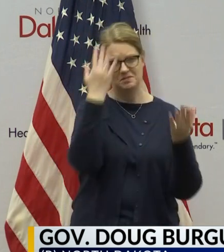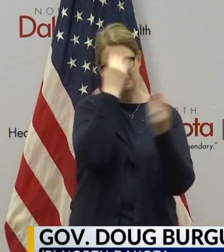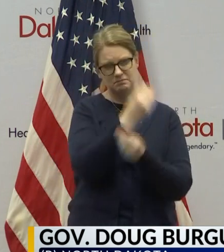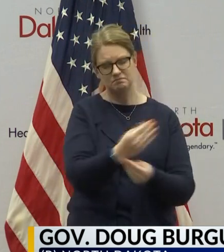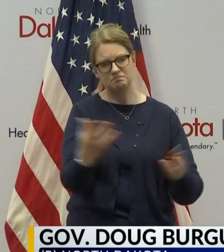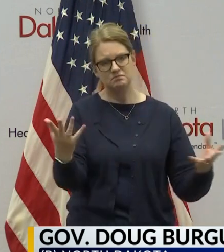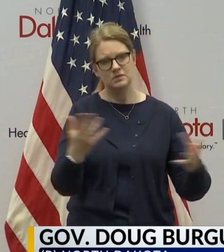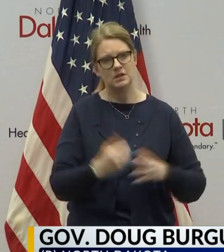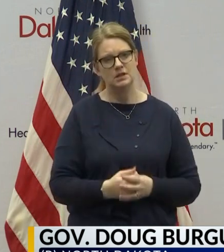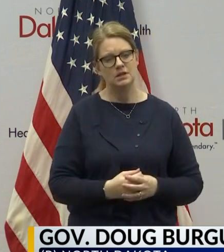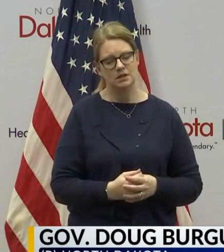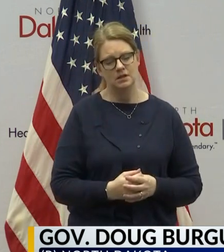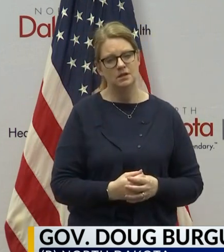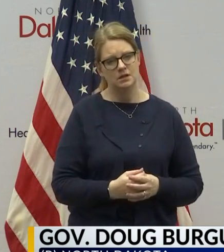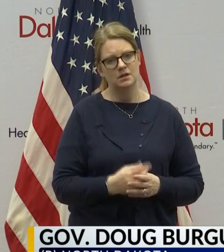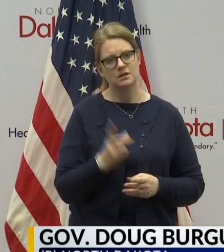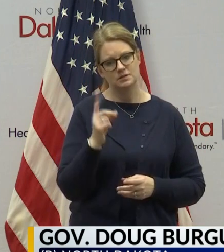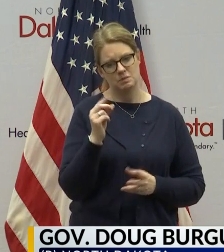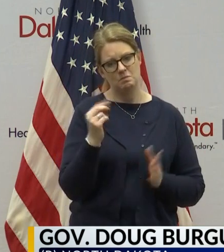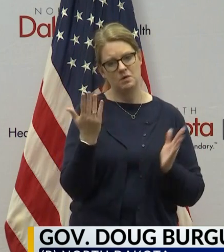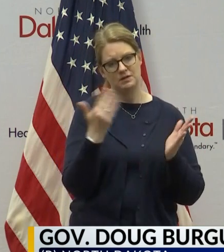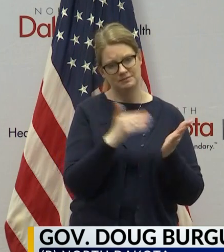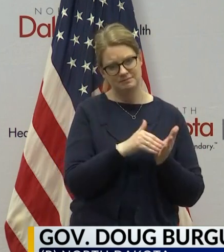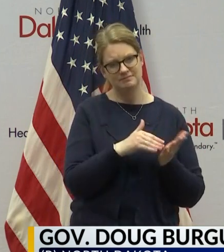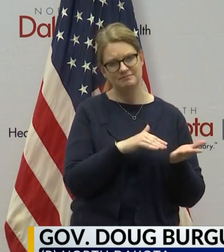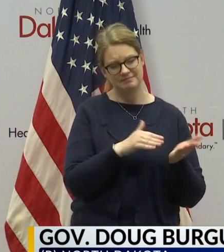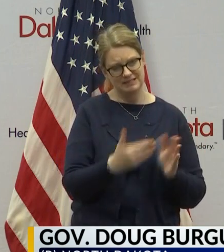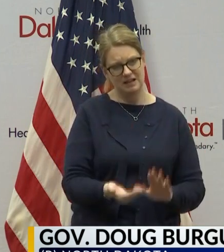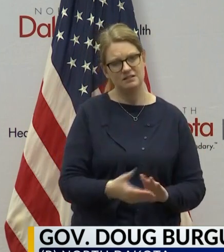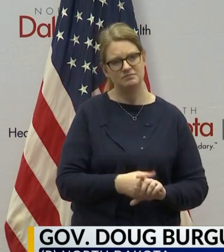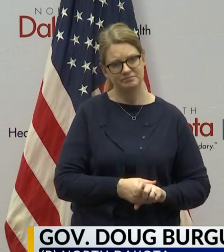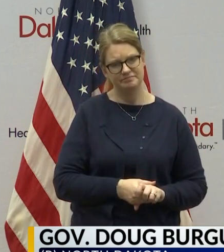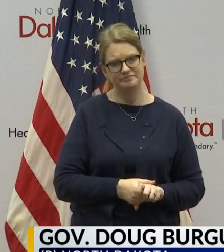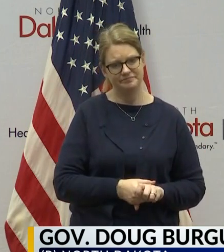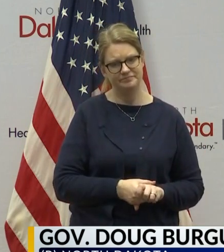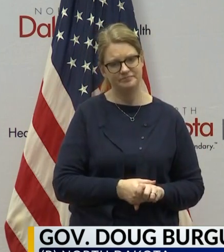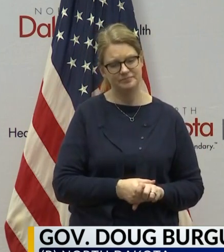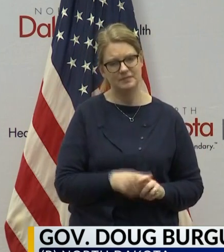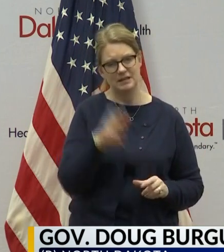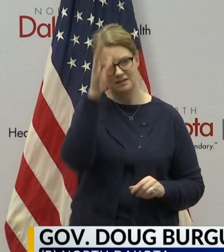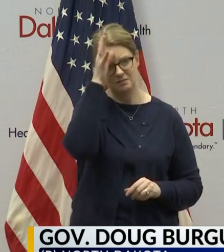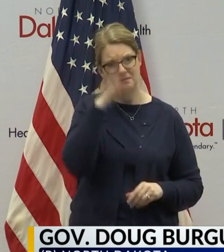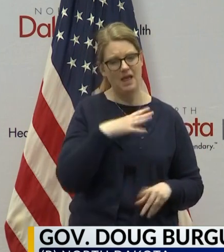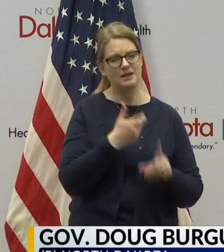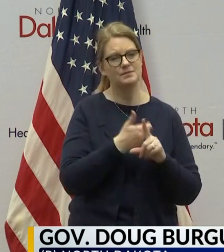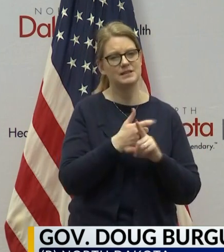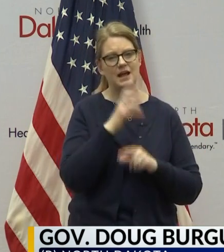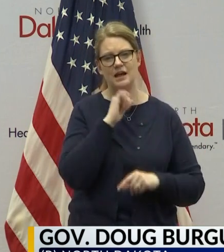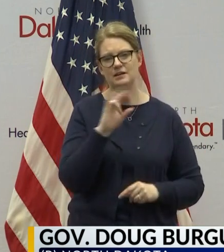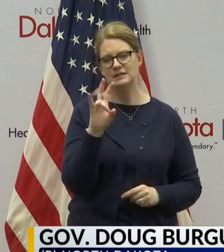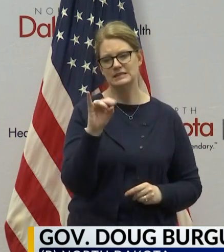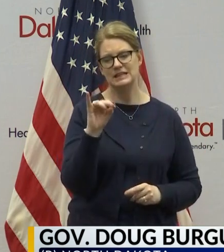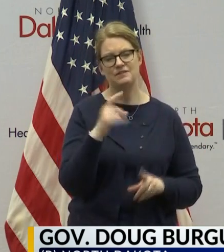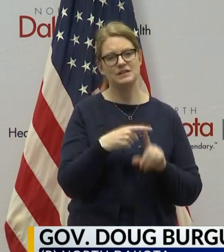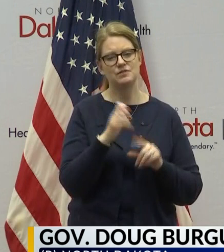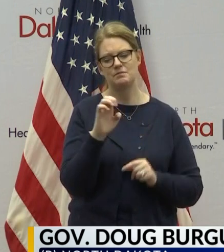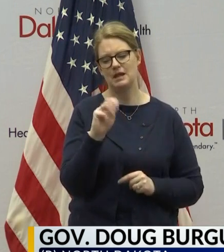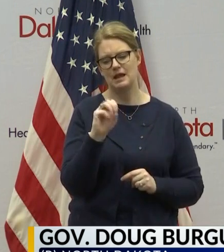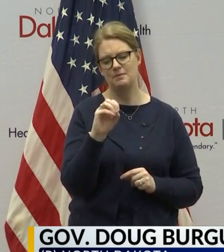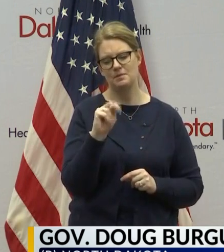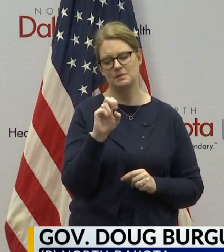another death that will be included in tomorrow's numbers. The man was in his 70s. was from Emmons County.